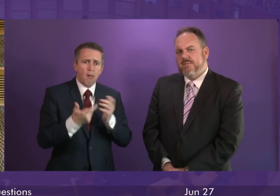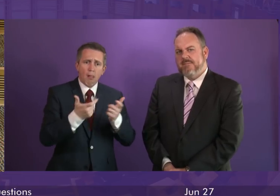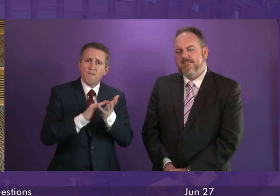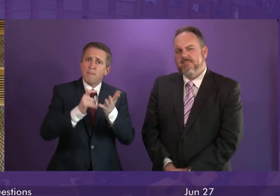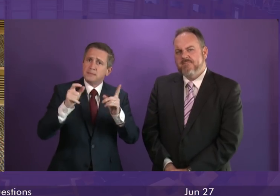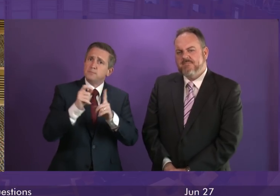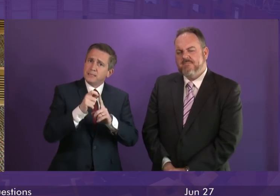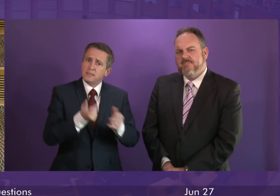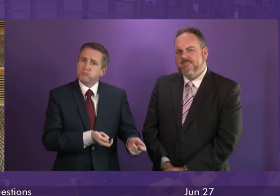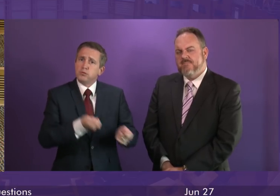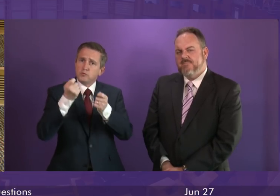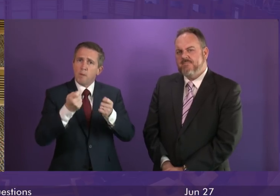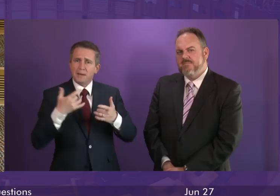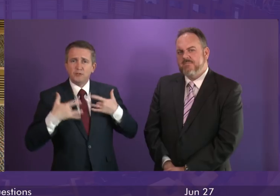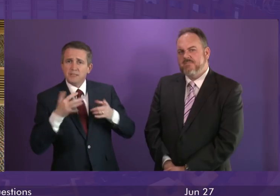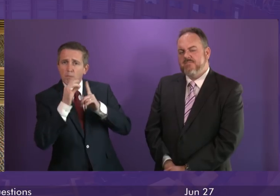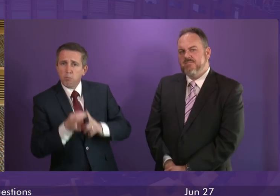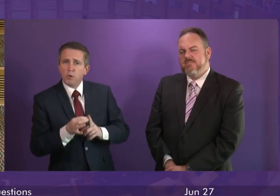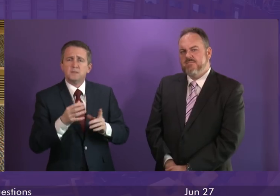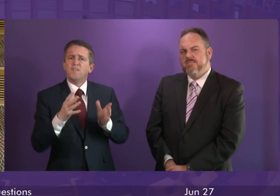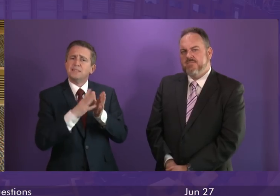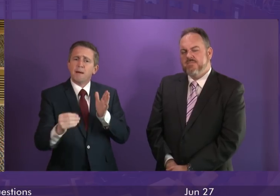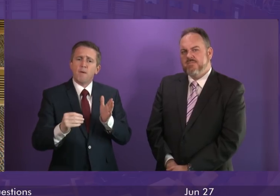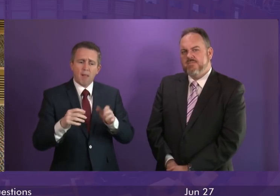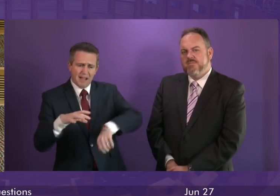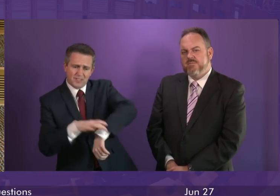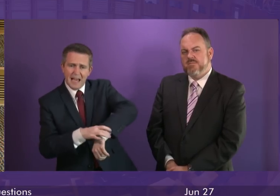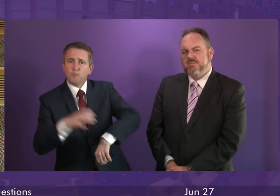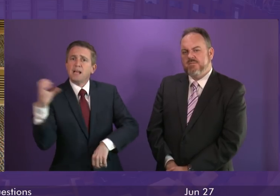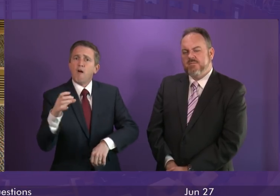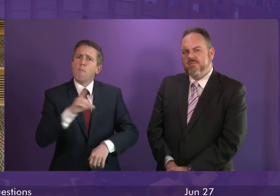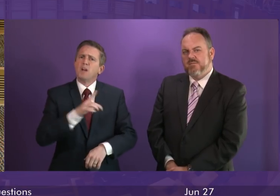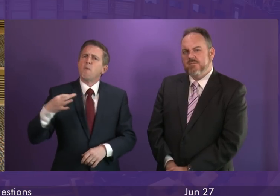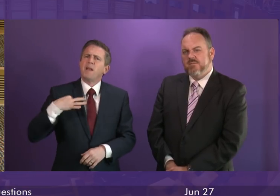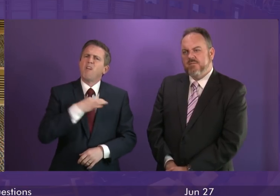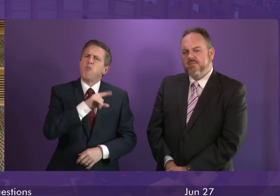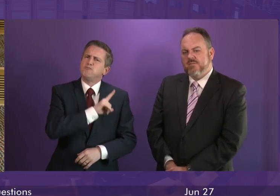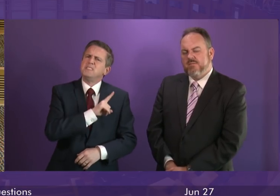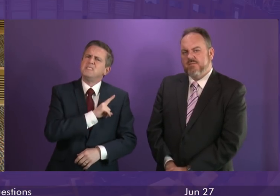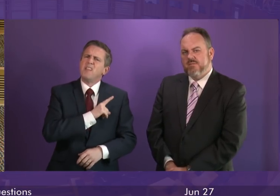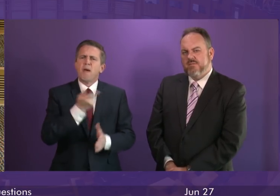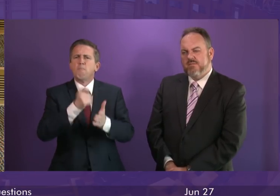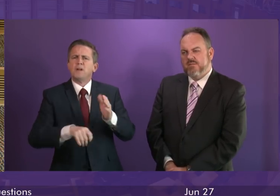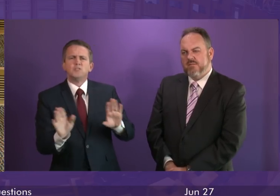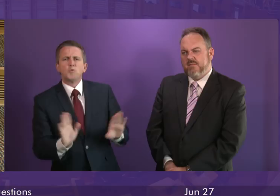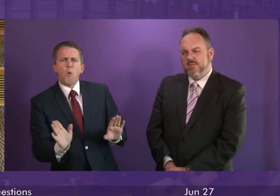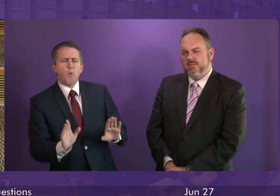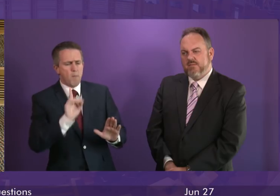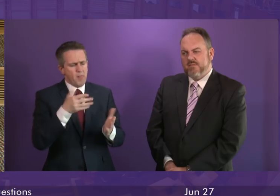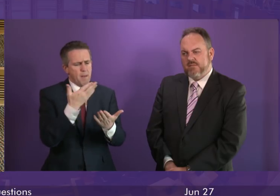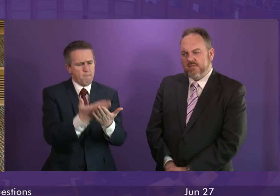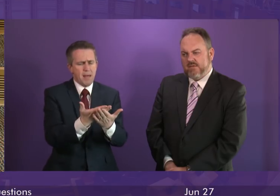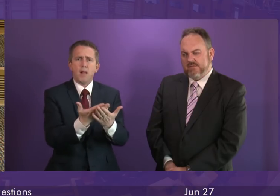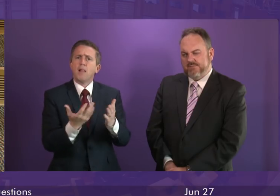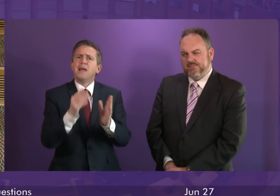the point that, for example, if tags were removed for medical reasons, then perhaps no. But the bill, of course, includes a new